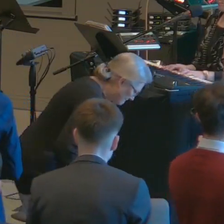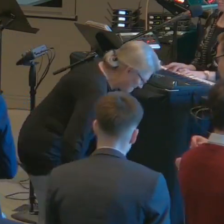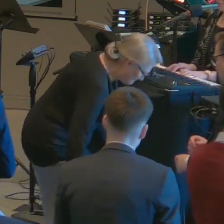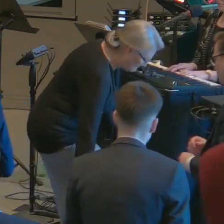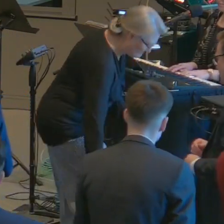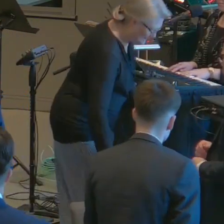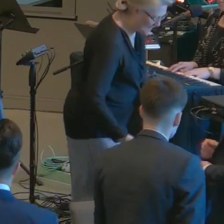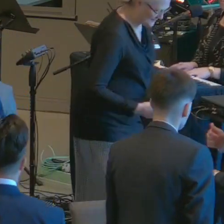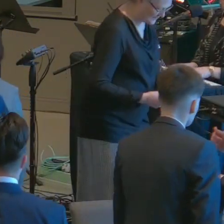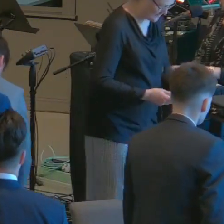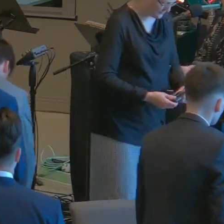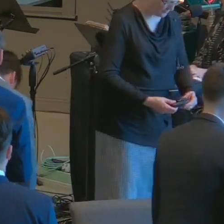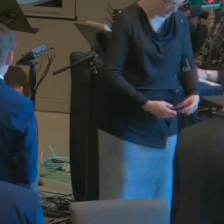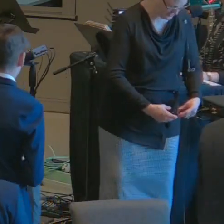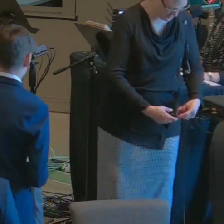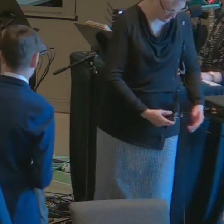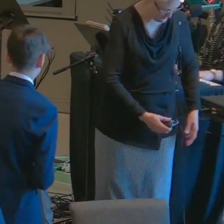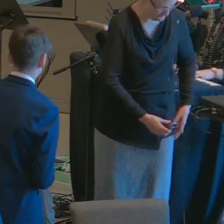come